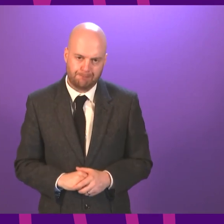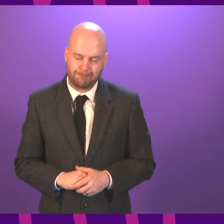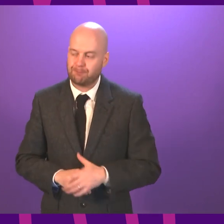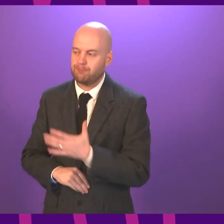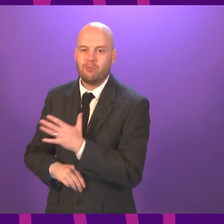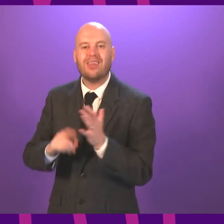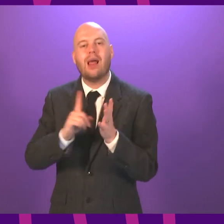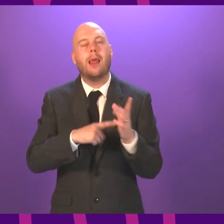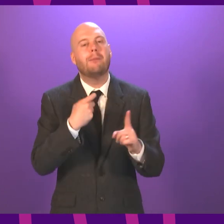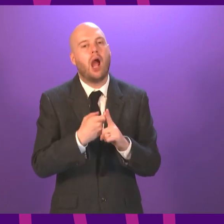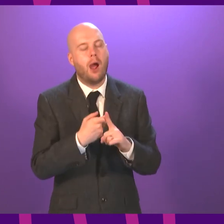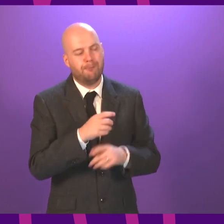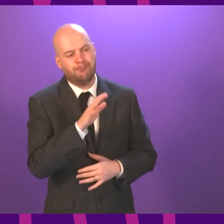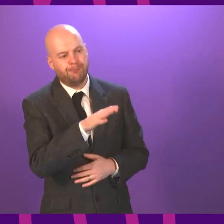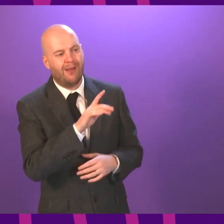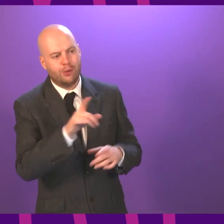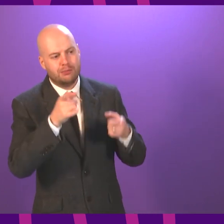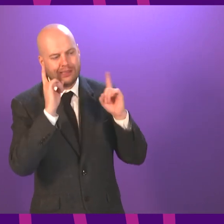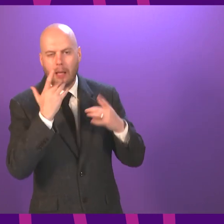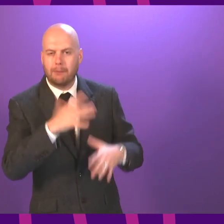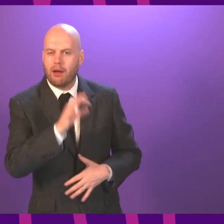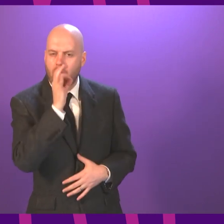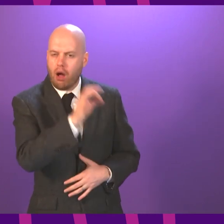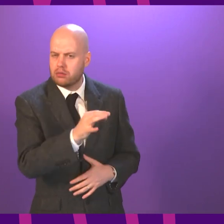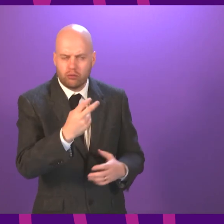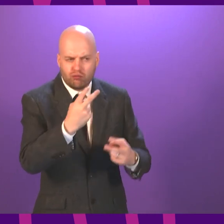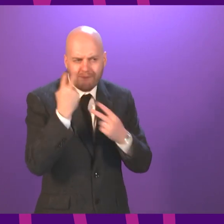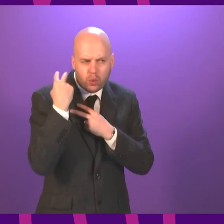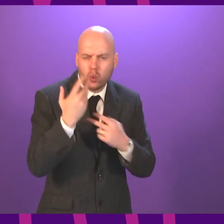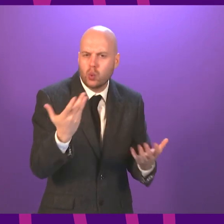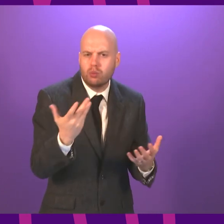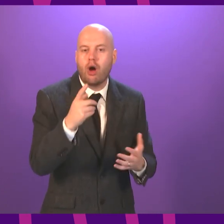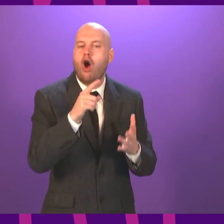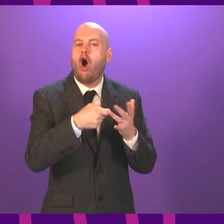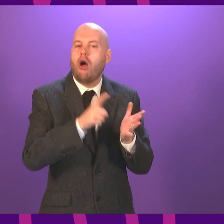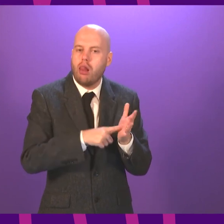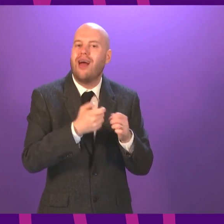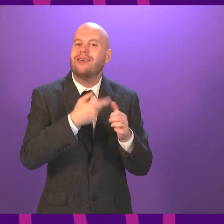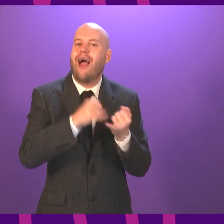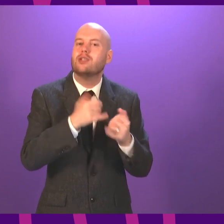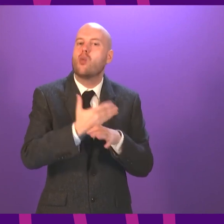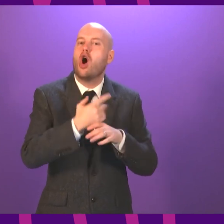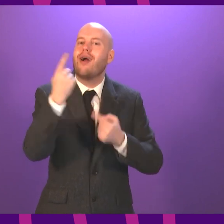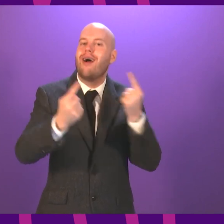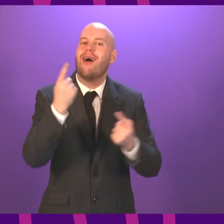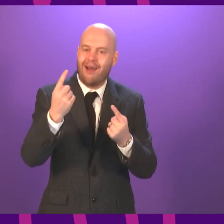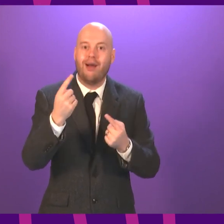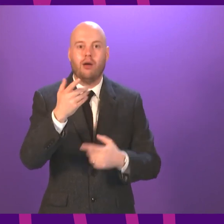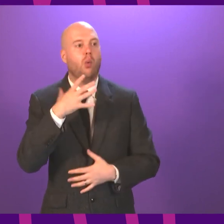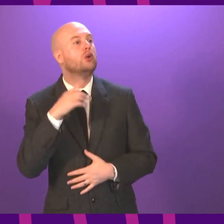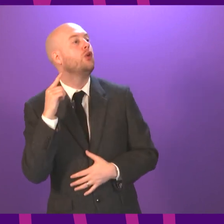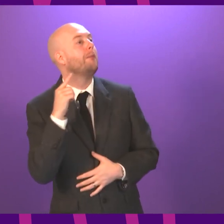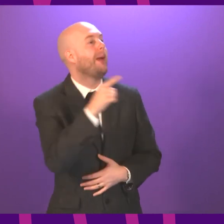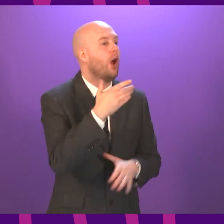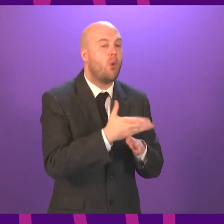the First Minister when there would be a review into oil and gas worker quarantine to avoid them spending in some cases 10 out of 14 days and three-quarters of their wages in a